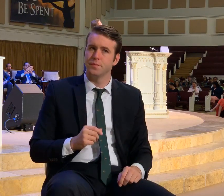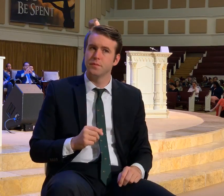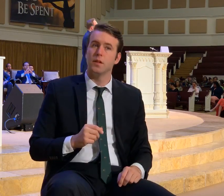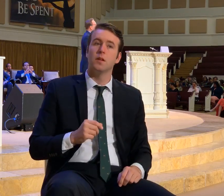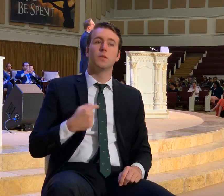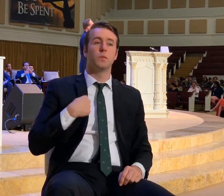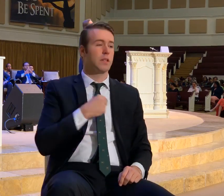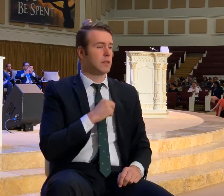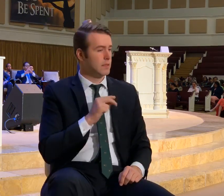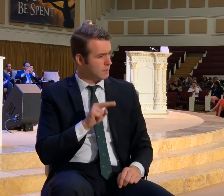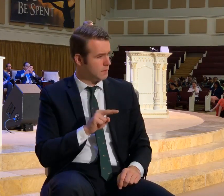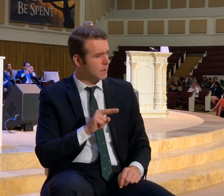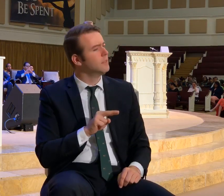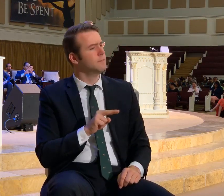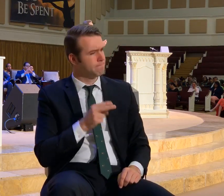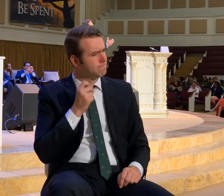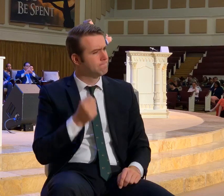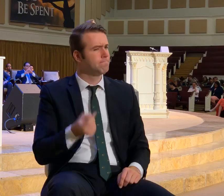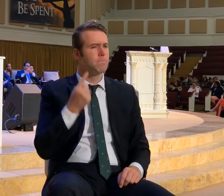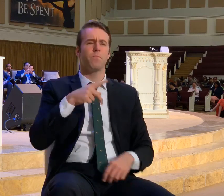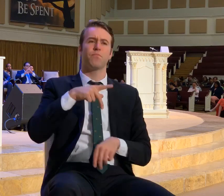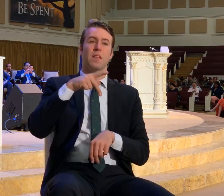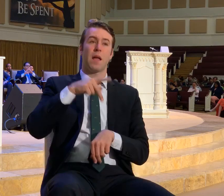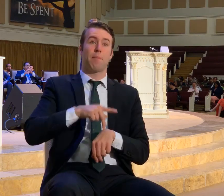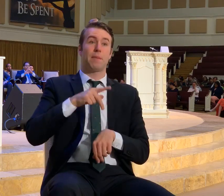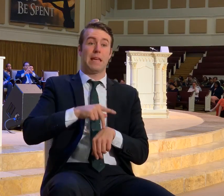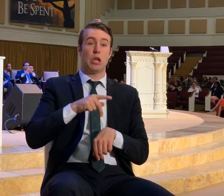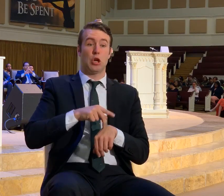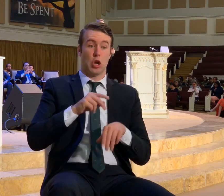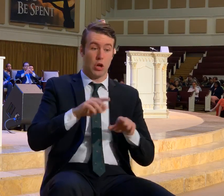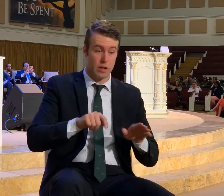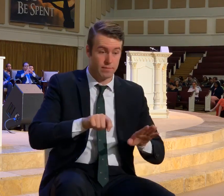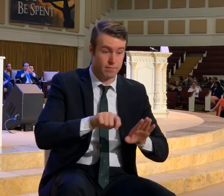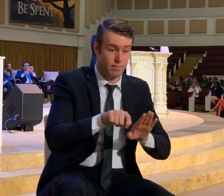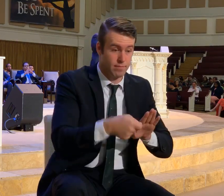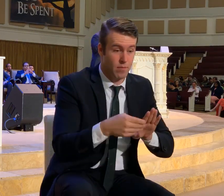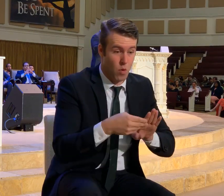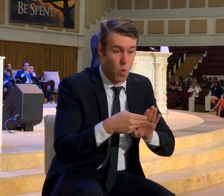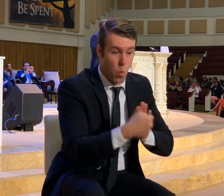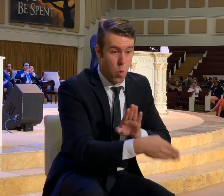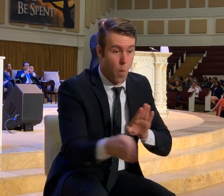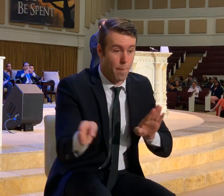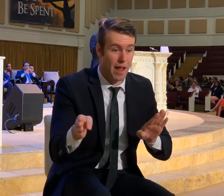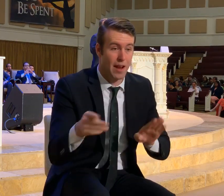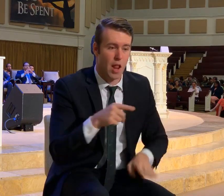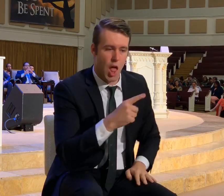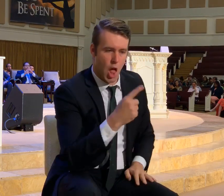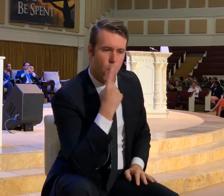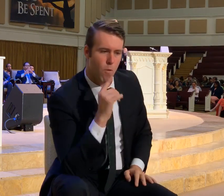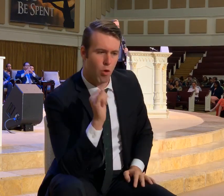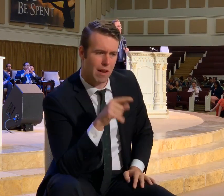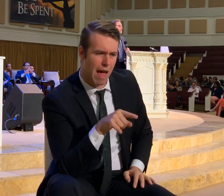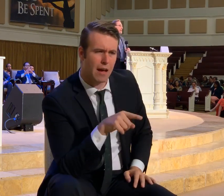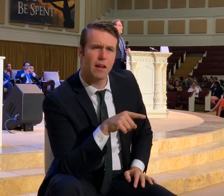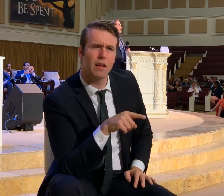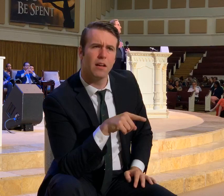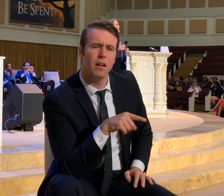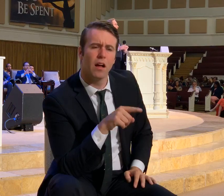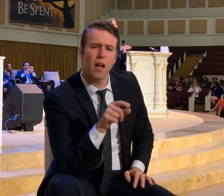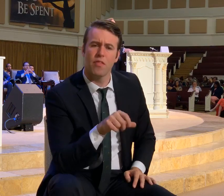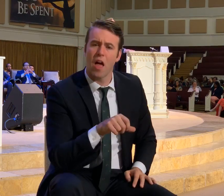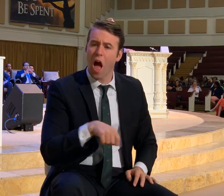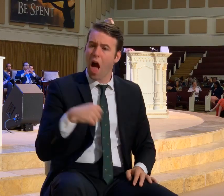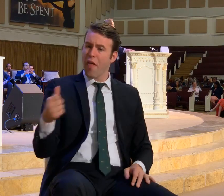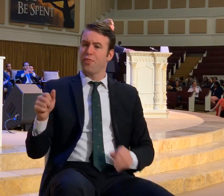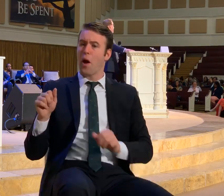are things that the Apostle Peter would open that looks like the other Apostles and disciples